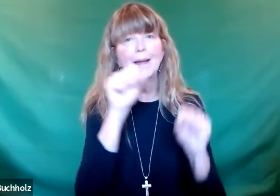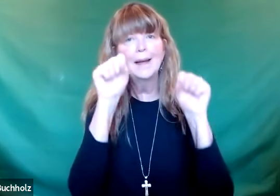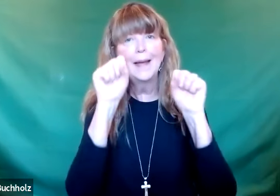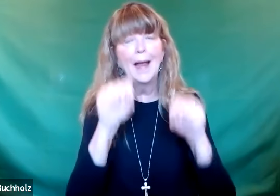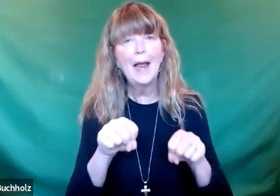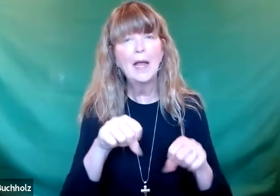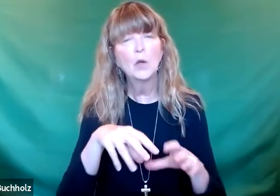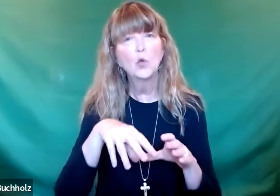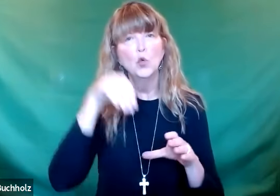Sunflowers are beautiful.